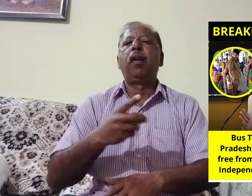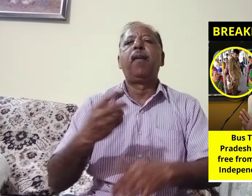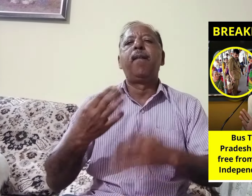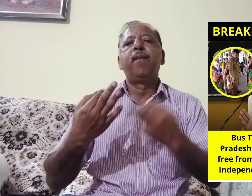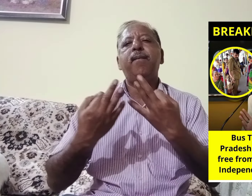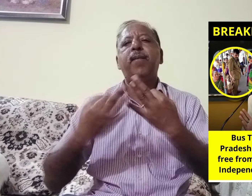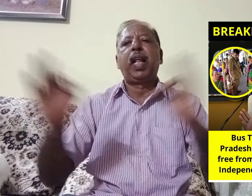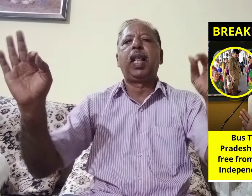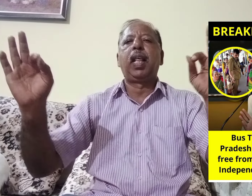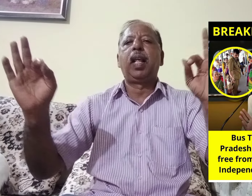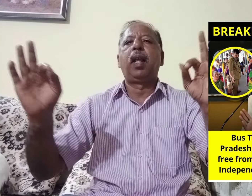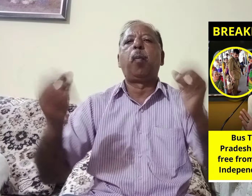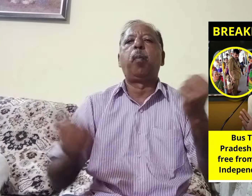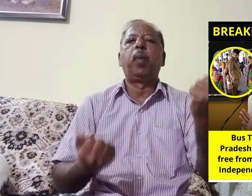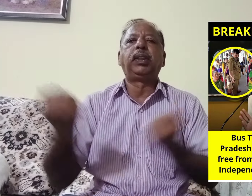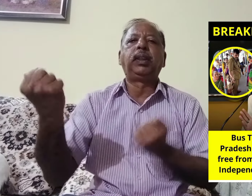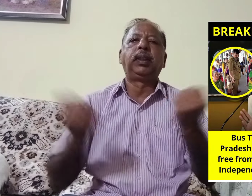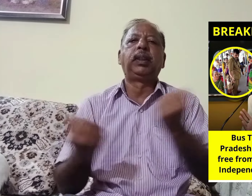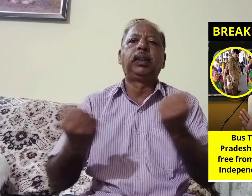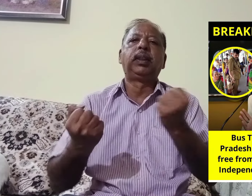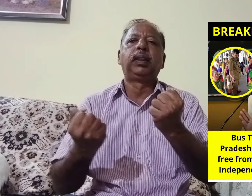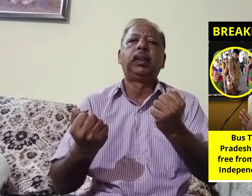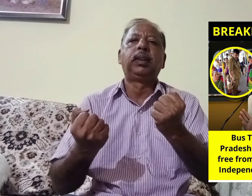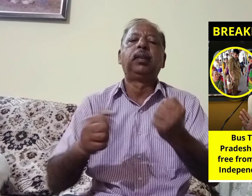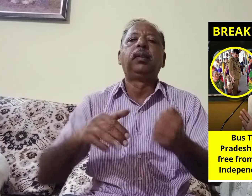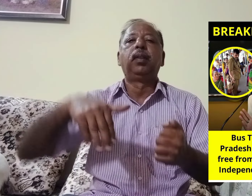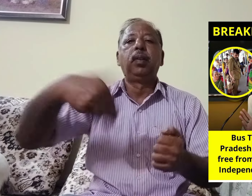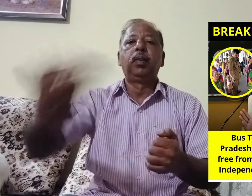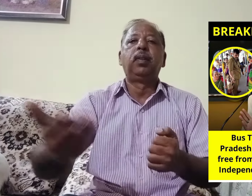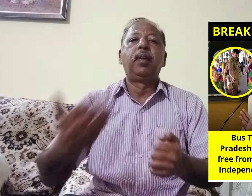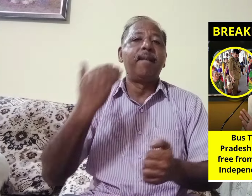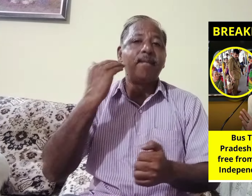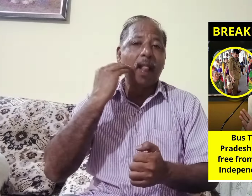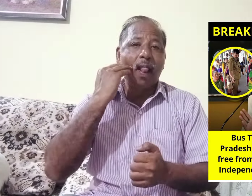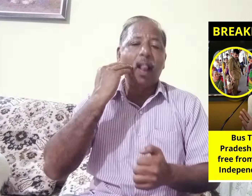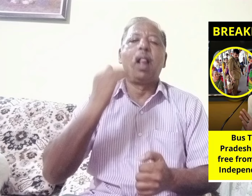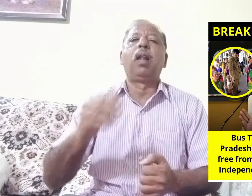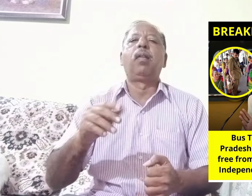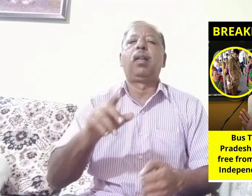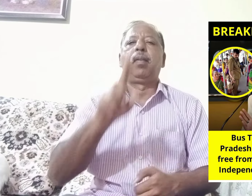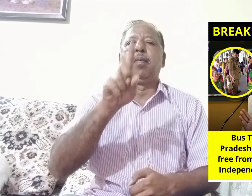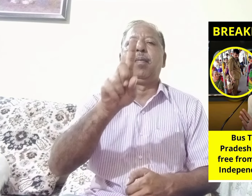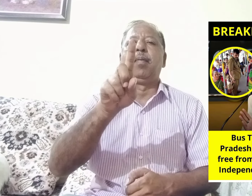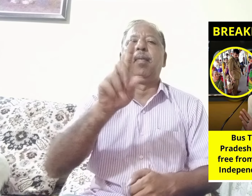no they just look good in pictures, in real they look good but you know in pictures they look better yeah